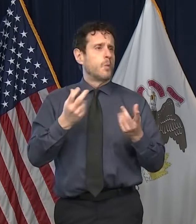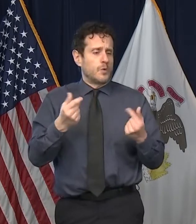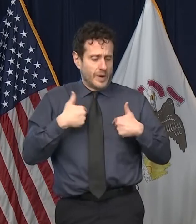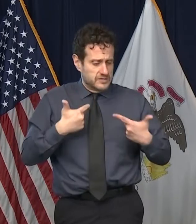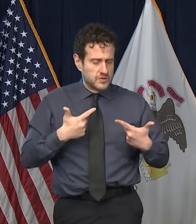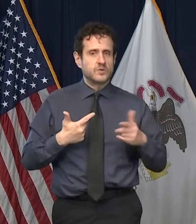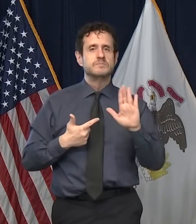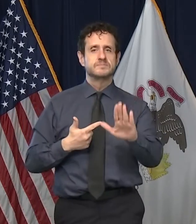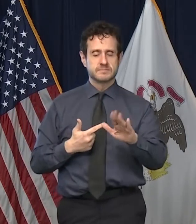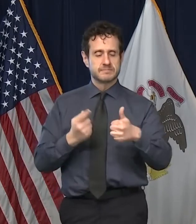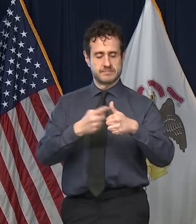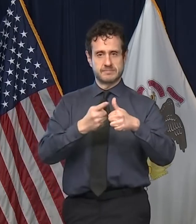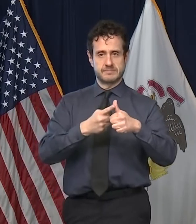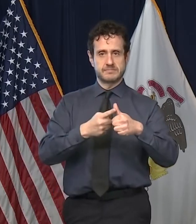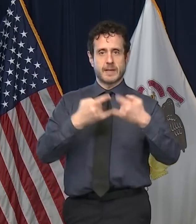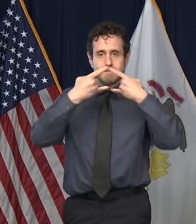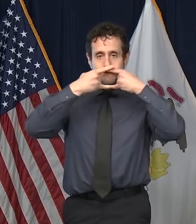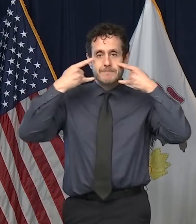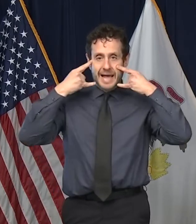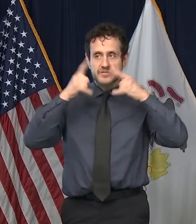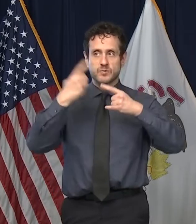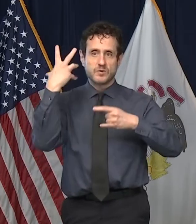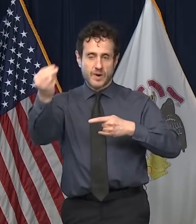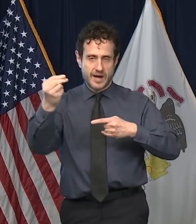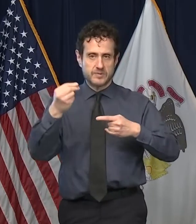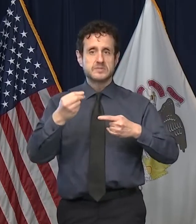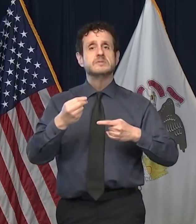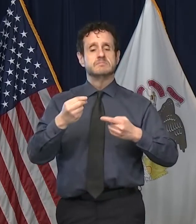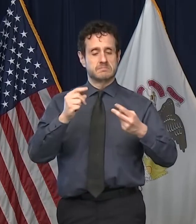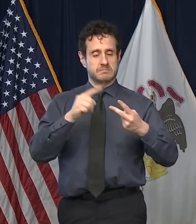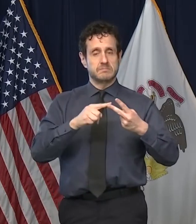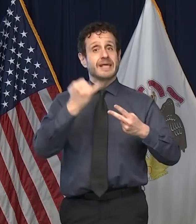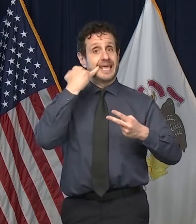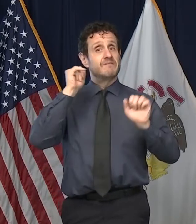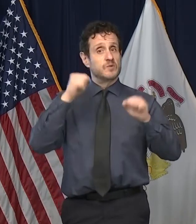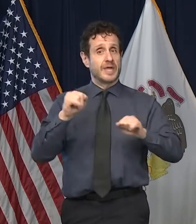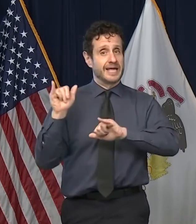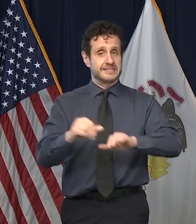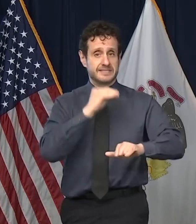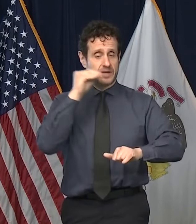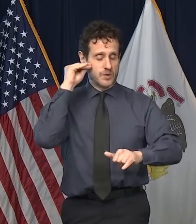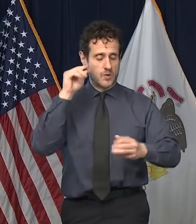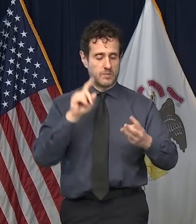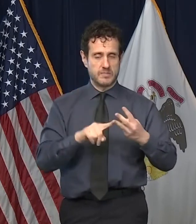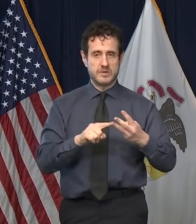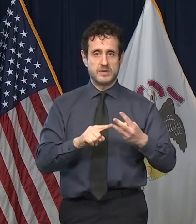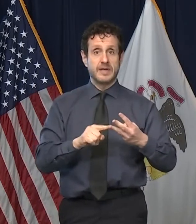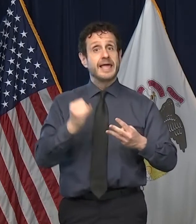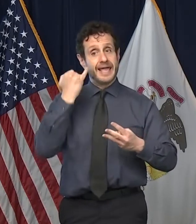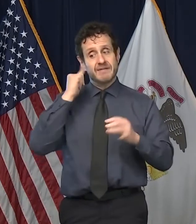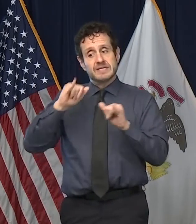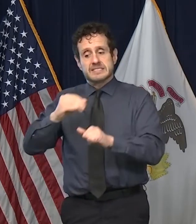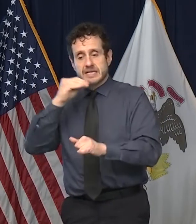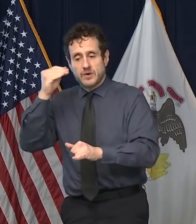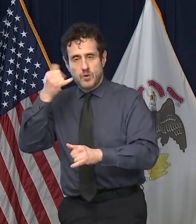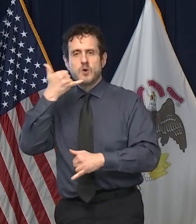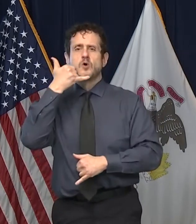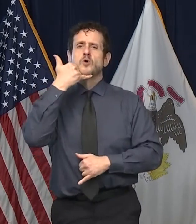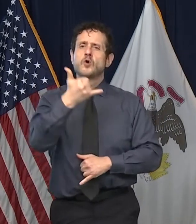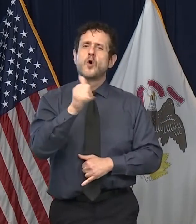and stay home if you can. And while you're home, give your county board chair or your local mayor a call.